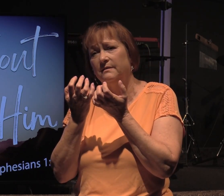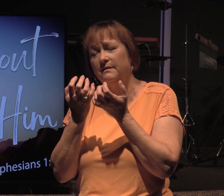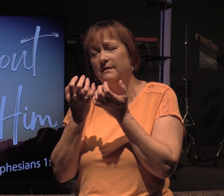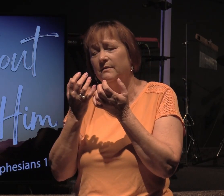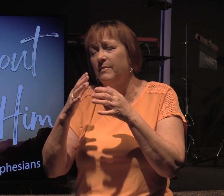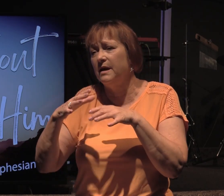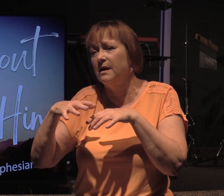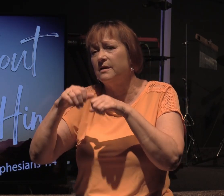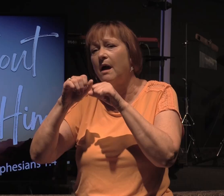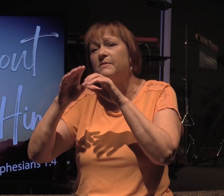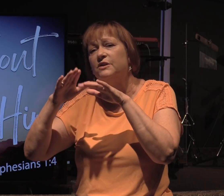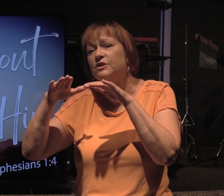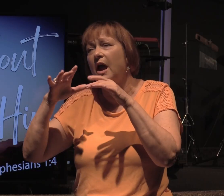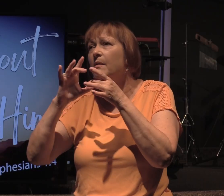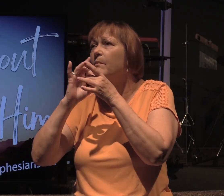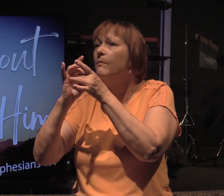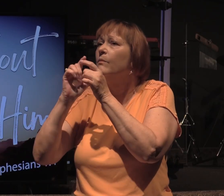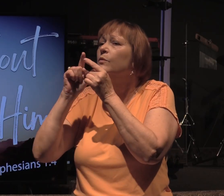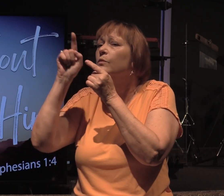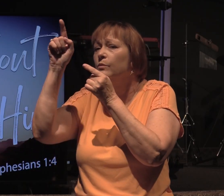be an adopted child of yours.